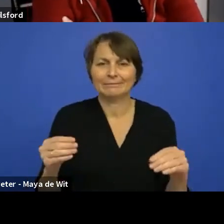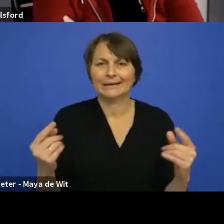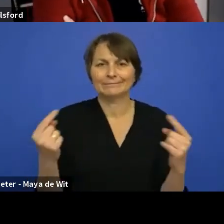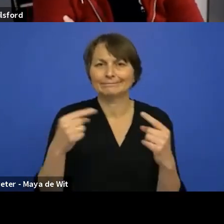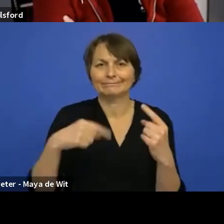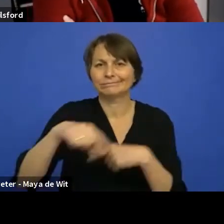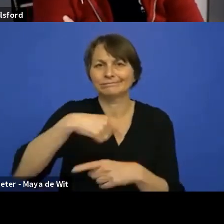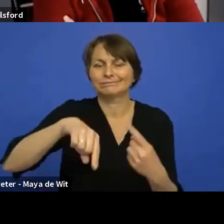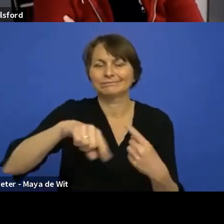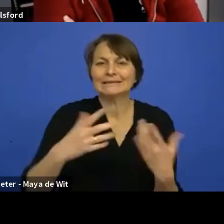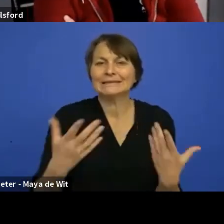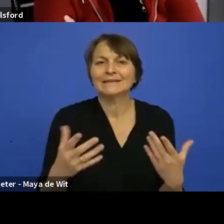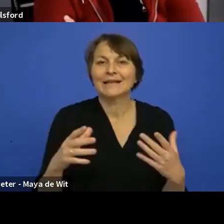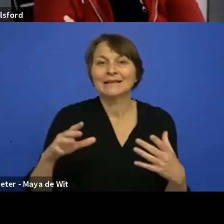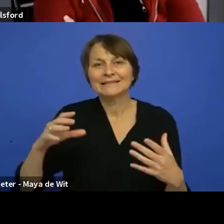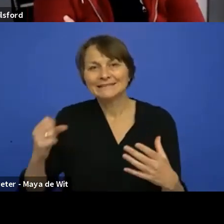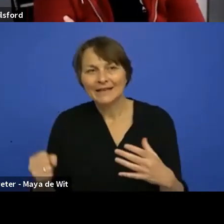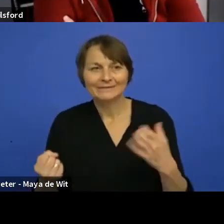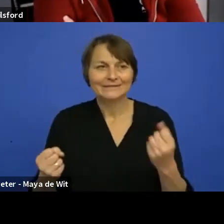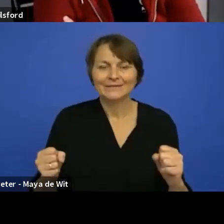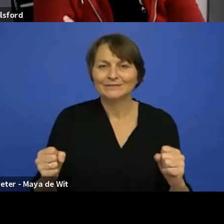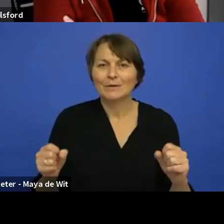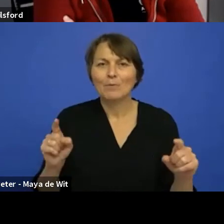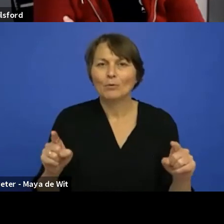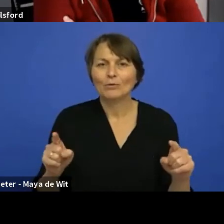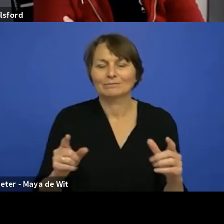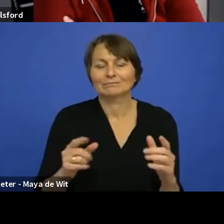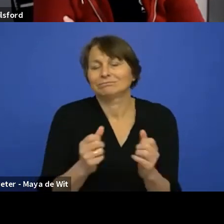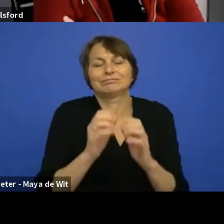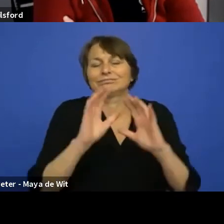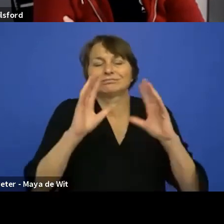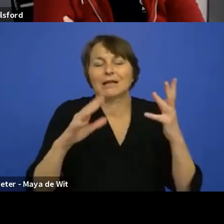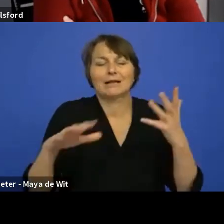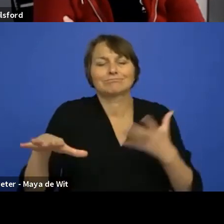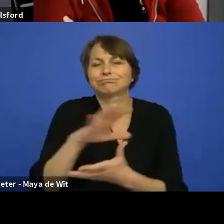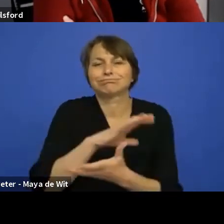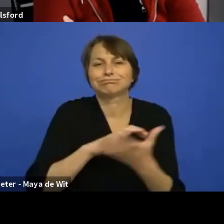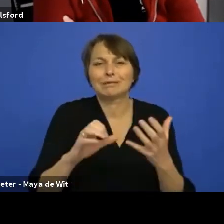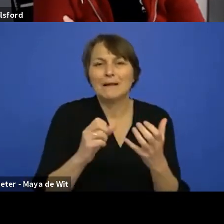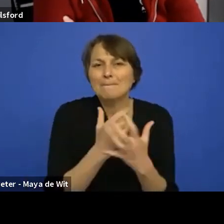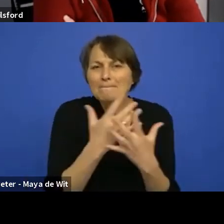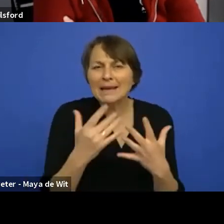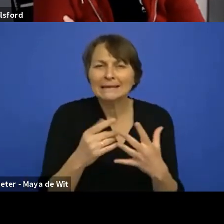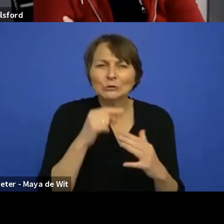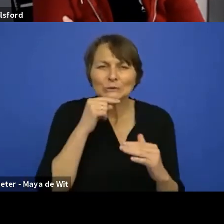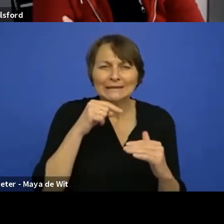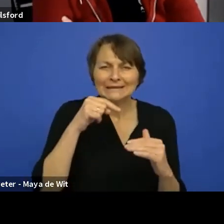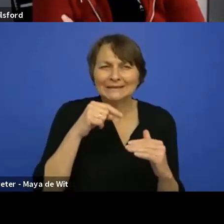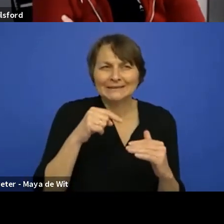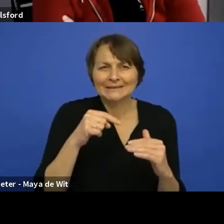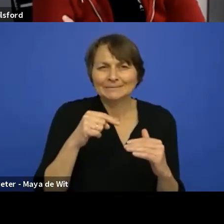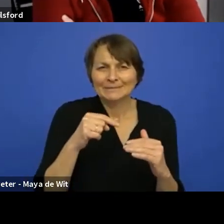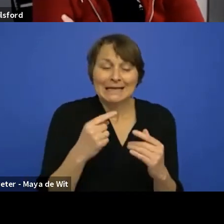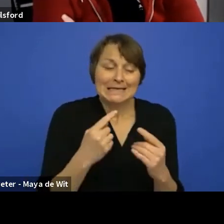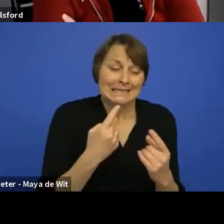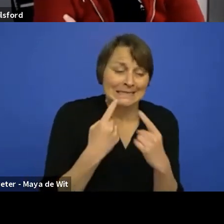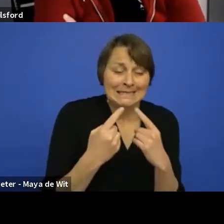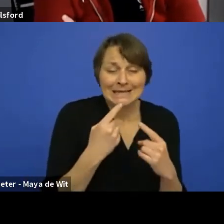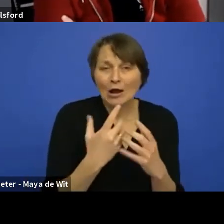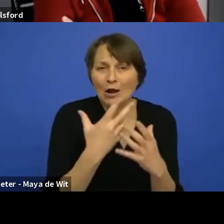because they're both required and like, there's, there's a lot, there's lots of really, really deep holes you can go into here. So we don't know yet. It would be